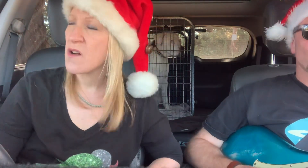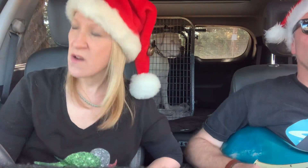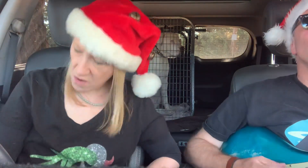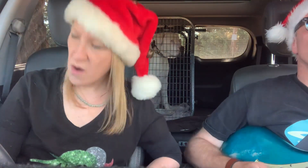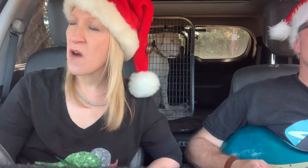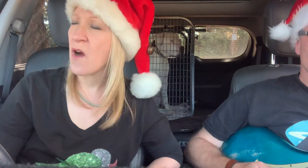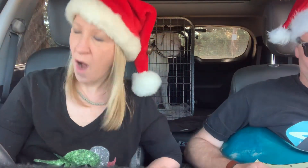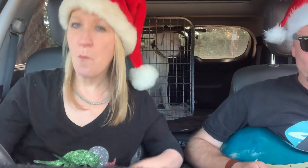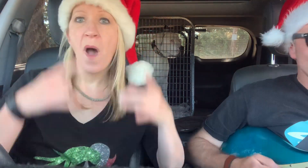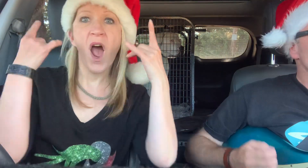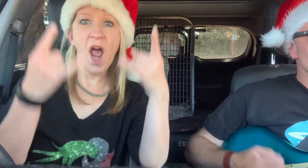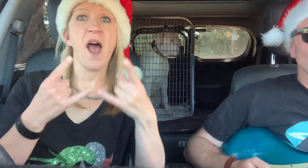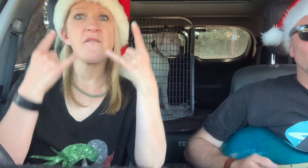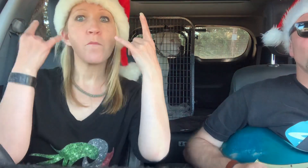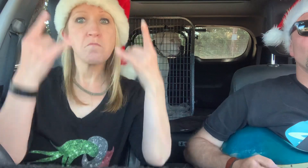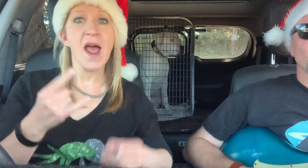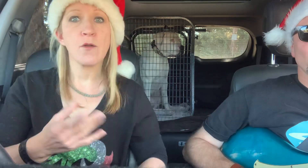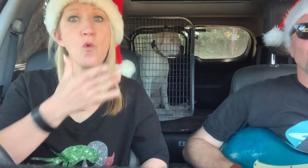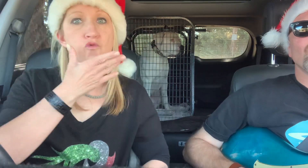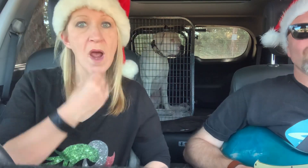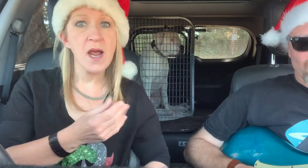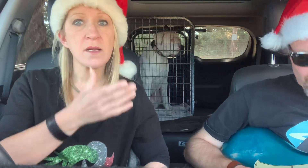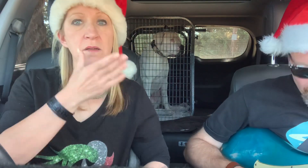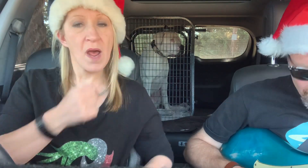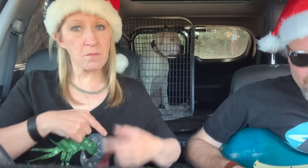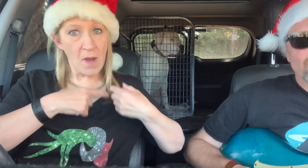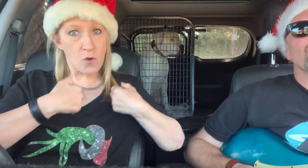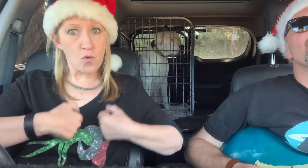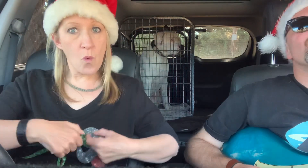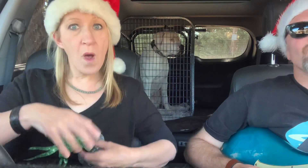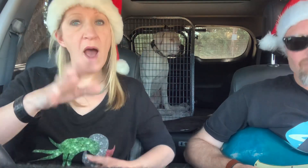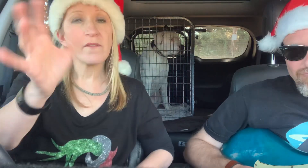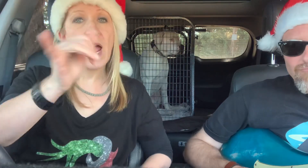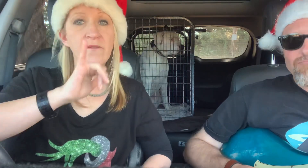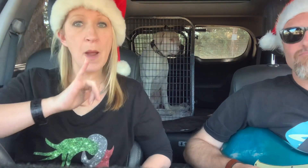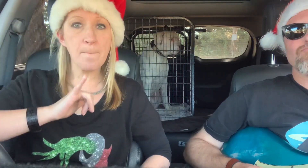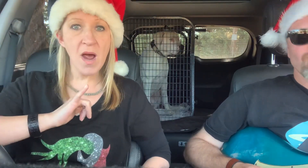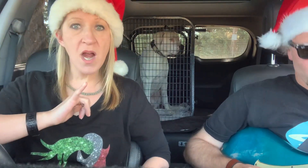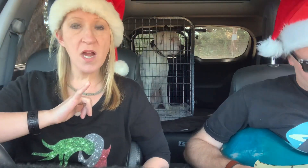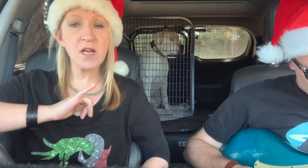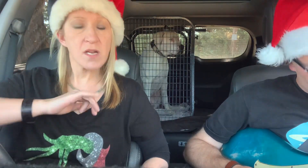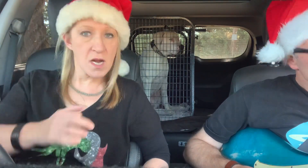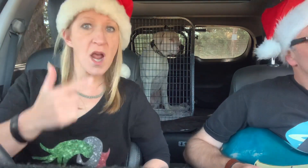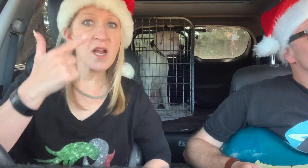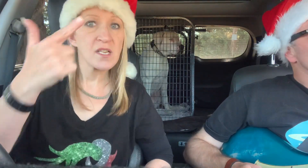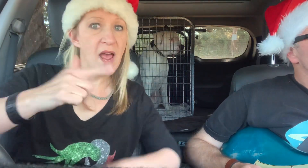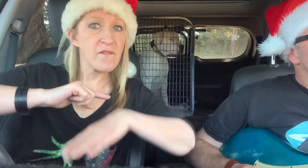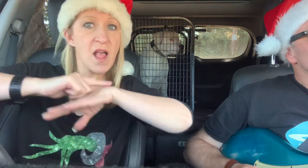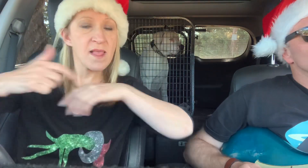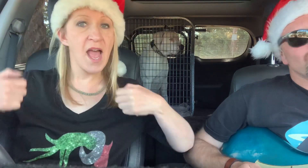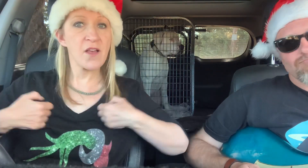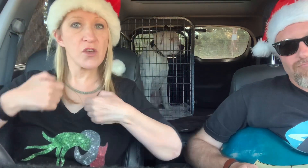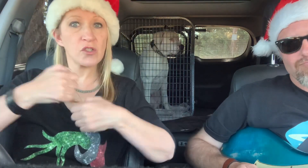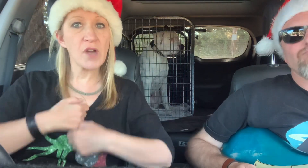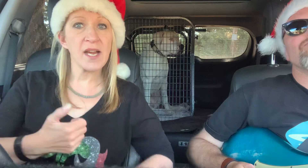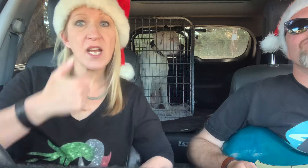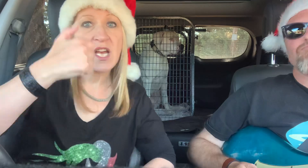On my heavy metal grits, my true love gave to me Seven-footed jacks,